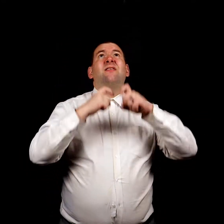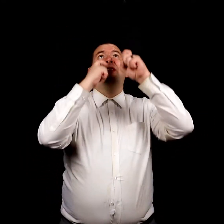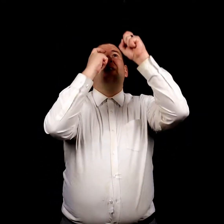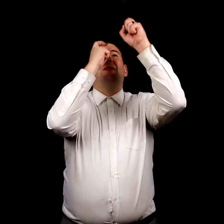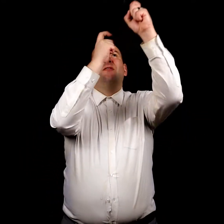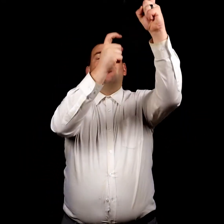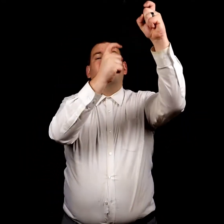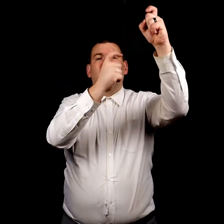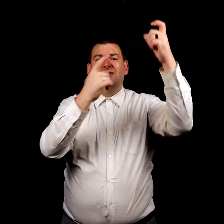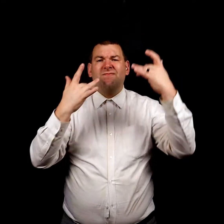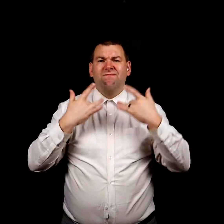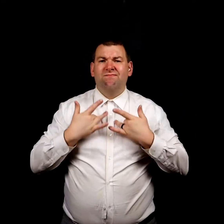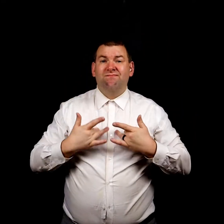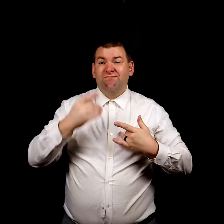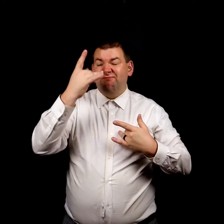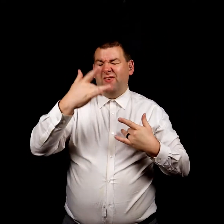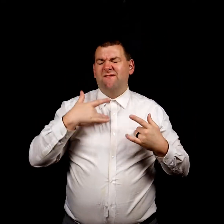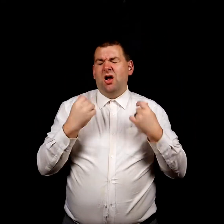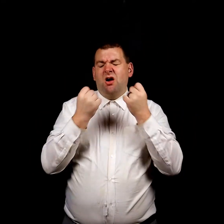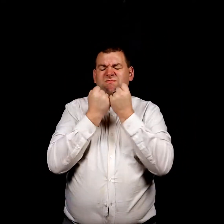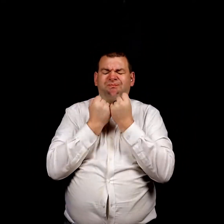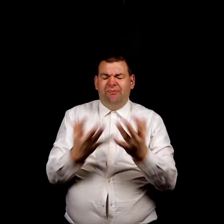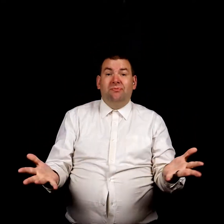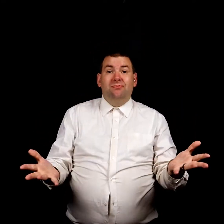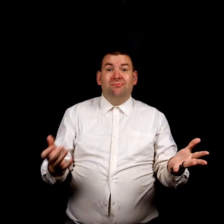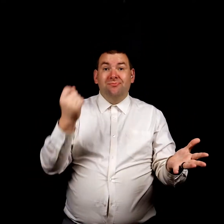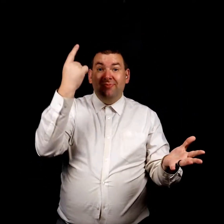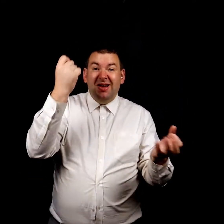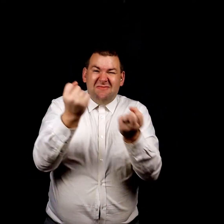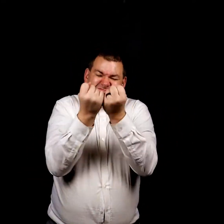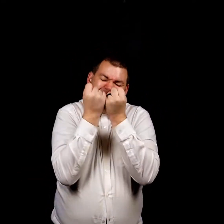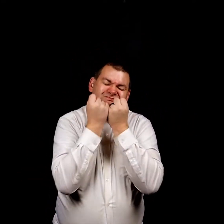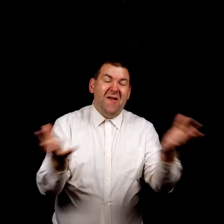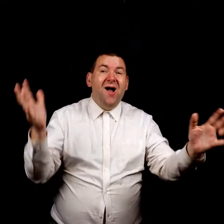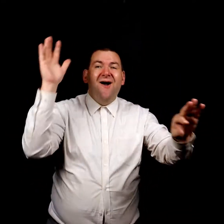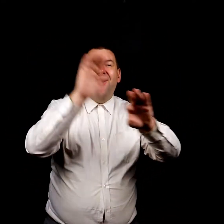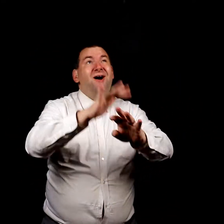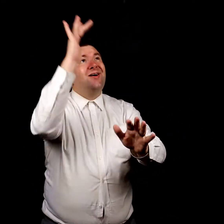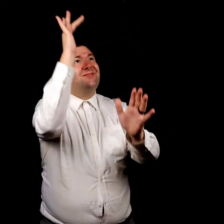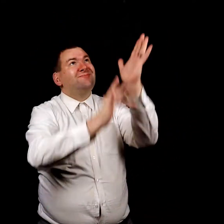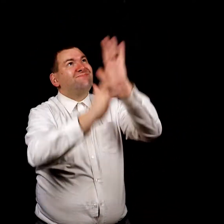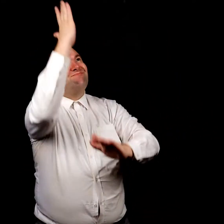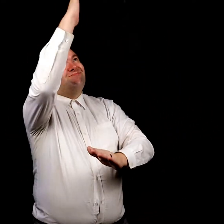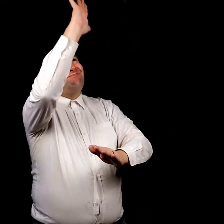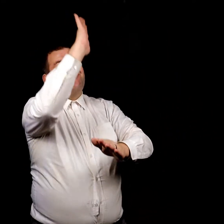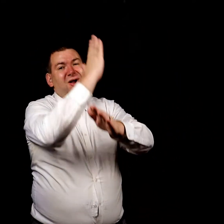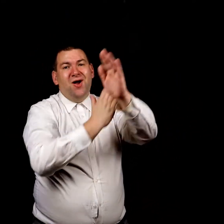left to give. You can fall apart, fall into His arms,